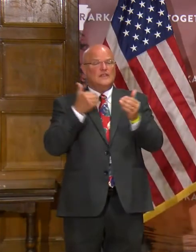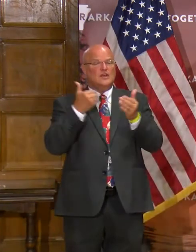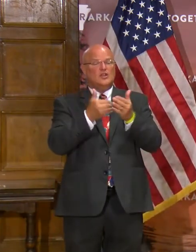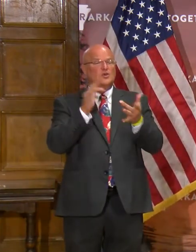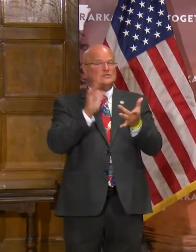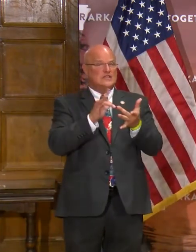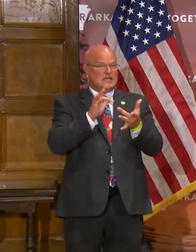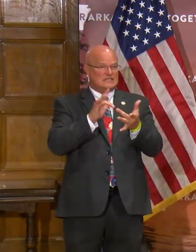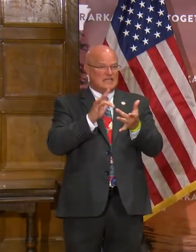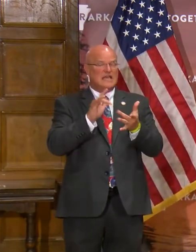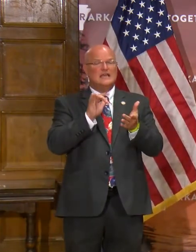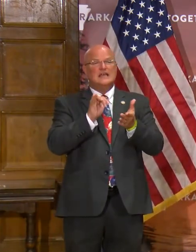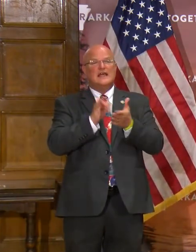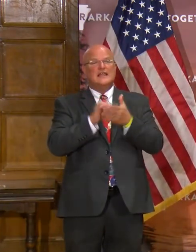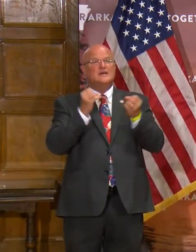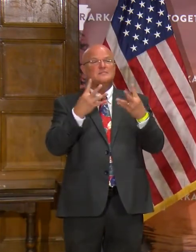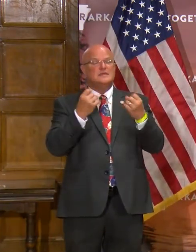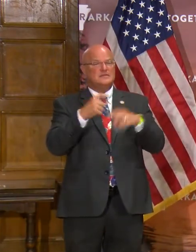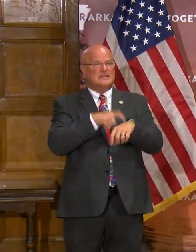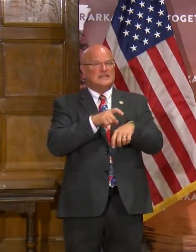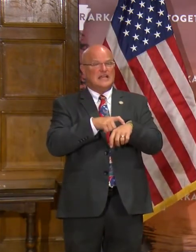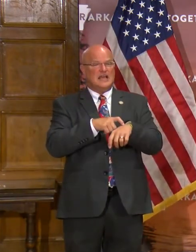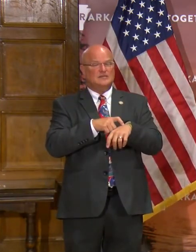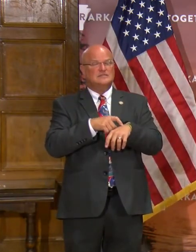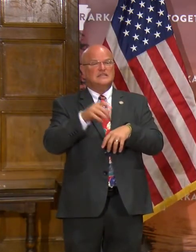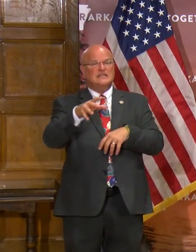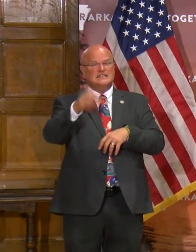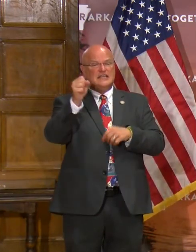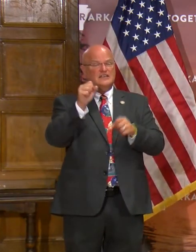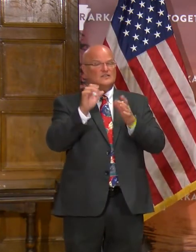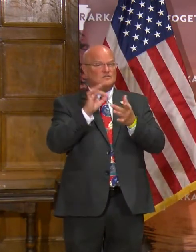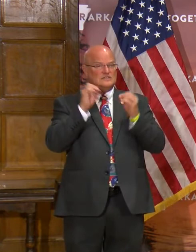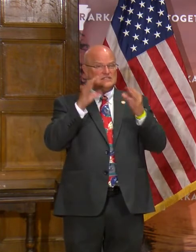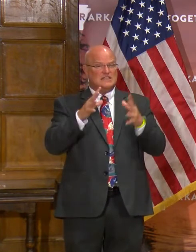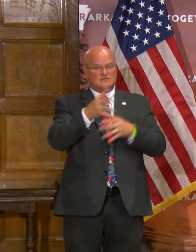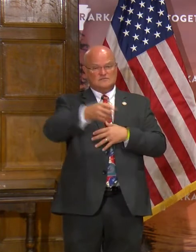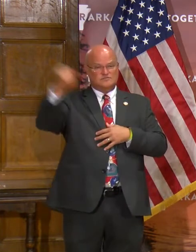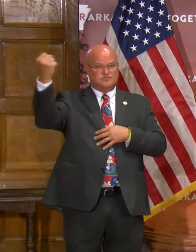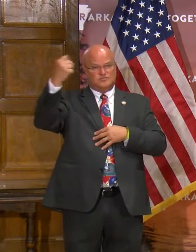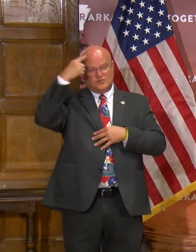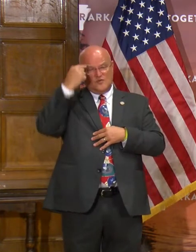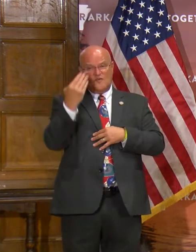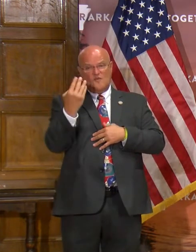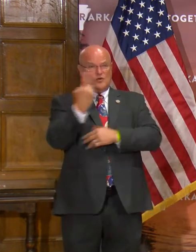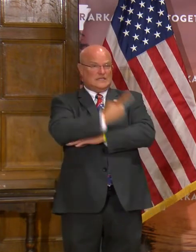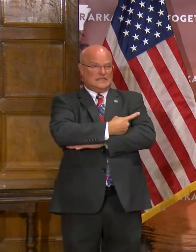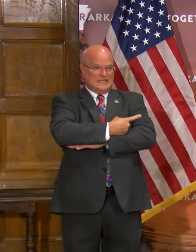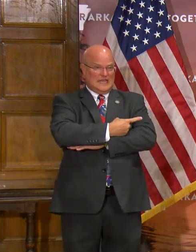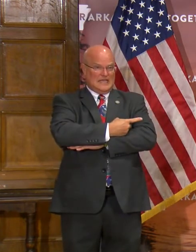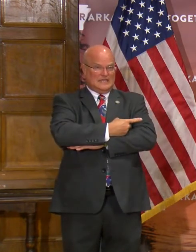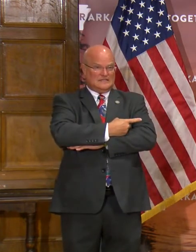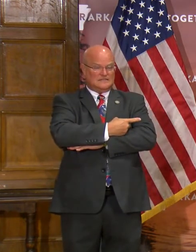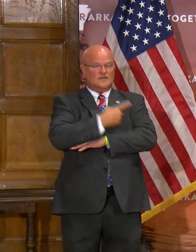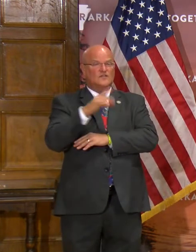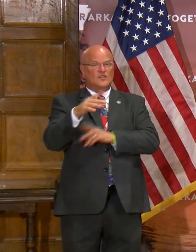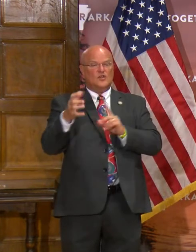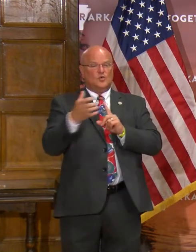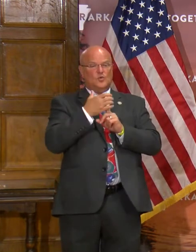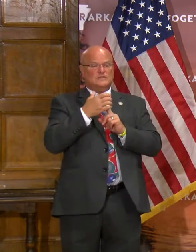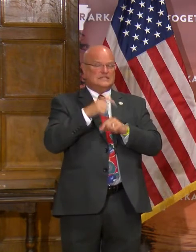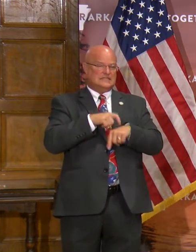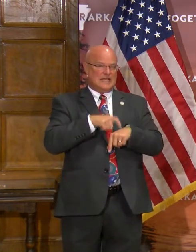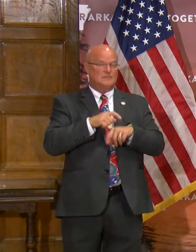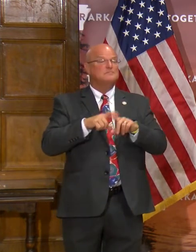contacts that, in many cases, take those teachers out for 14 days for their quarantine